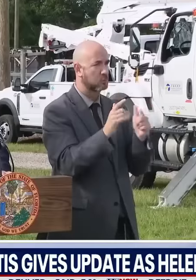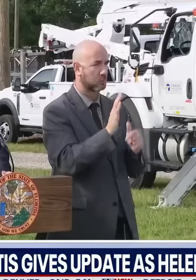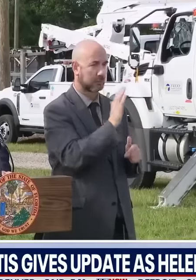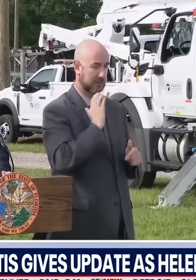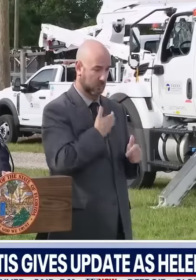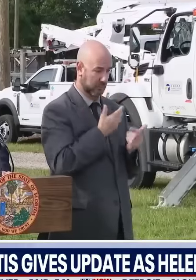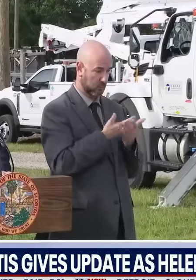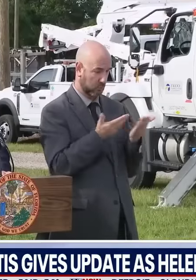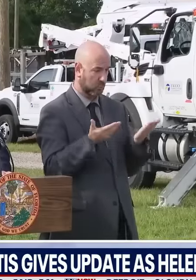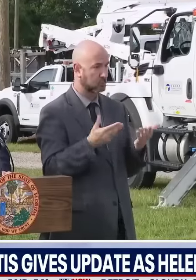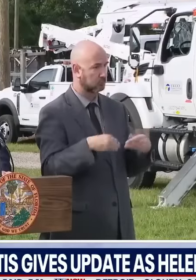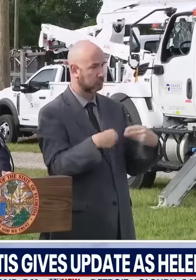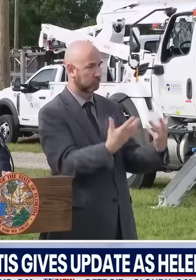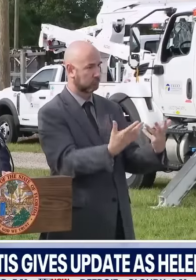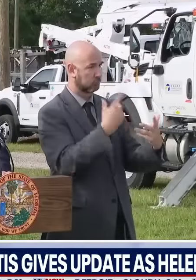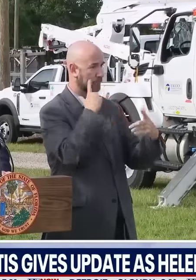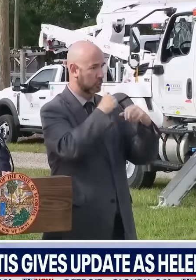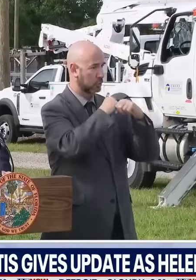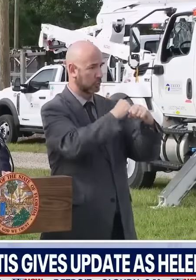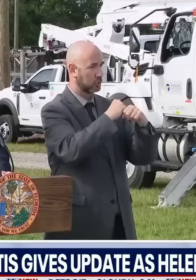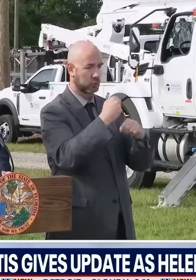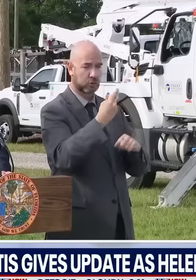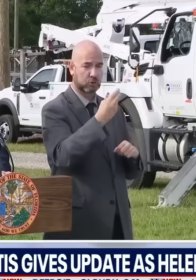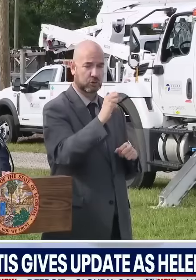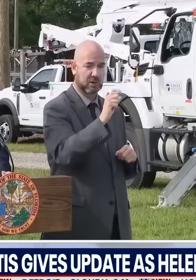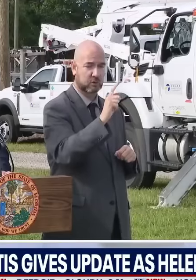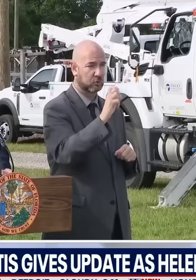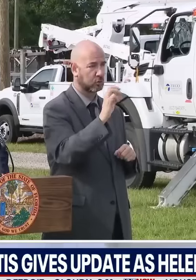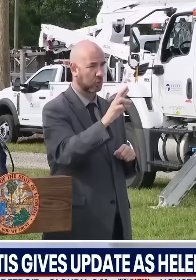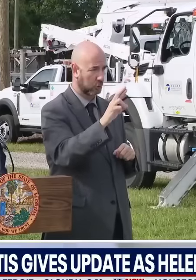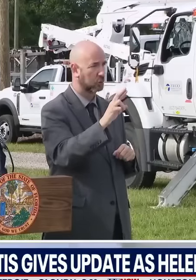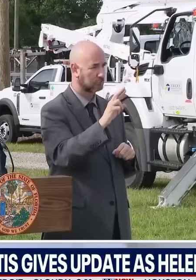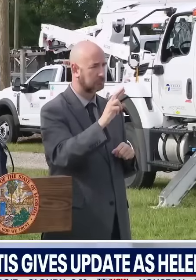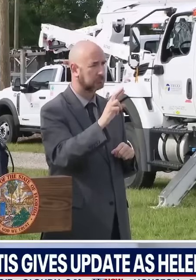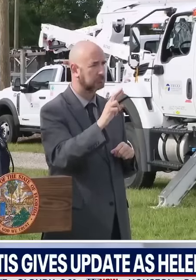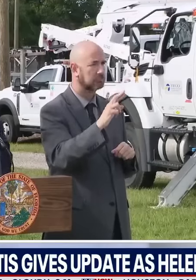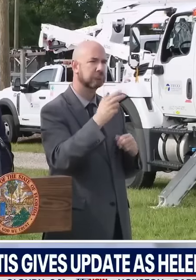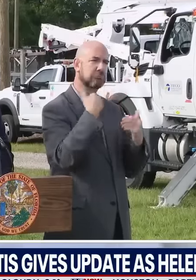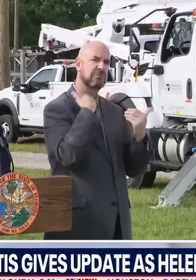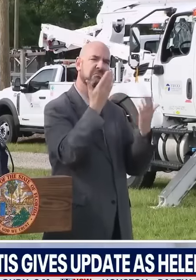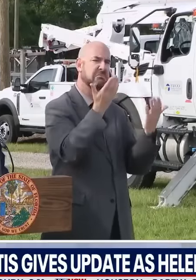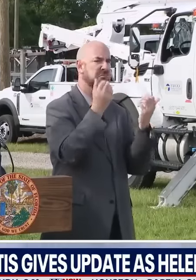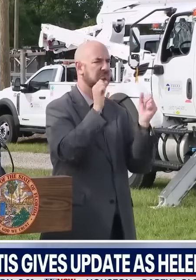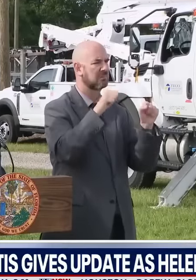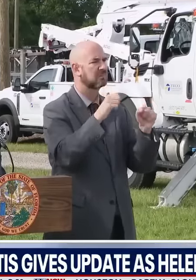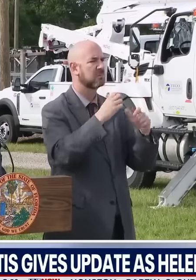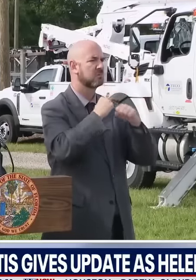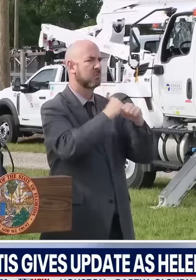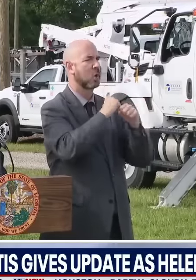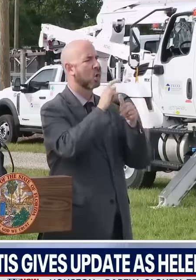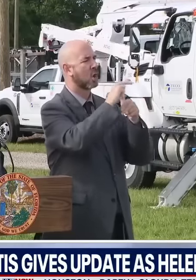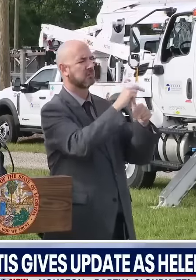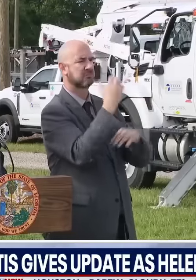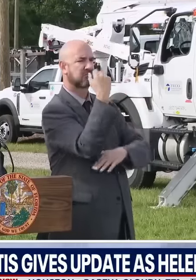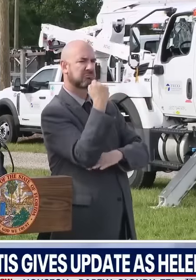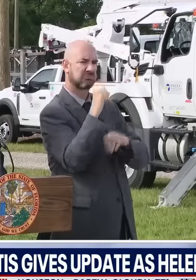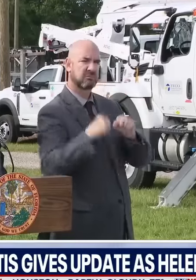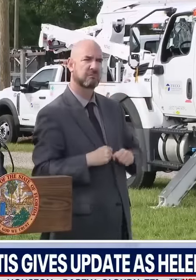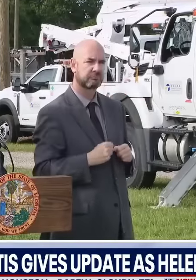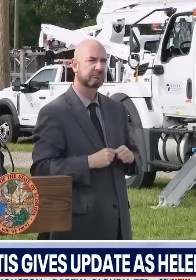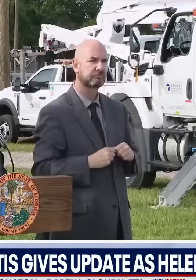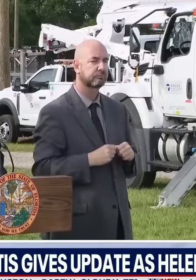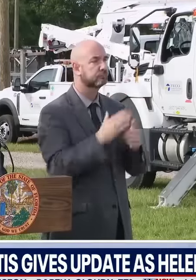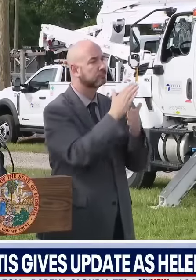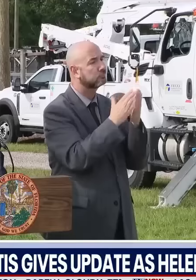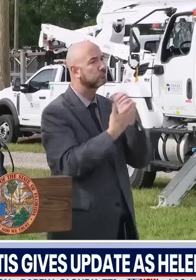hurricane-proof. Low-lying areas, of course, can increase a community's flood risk. You can learn if the dwelling's at risk